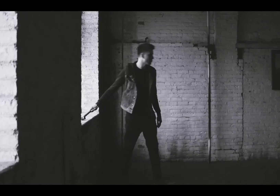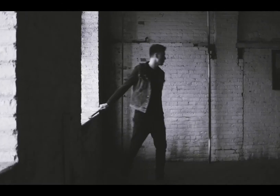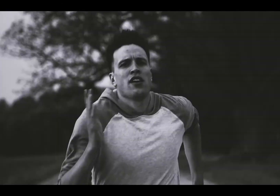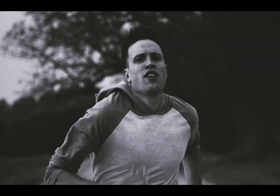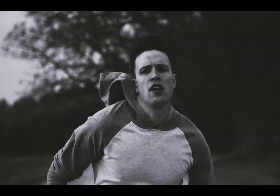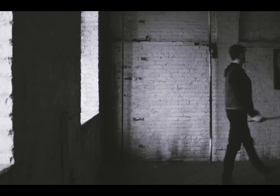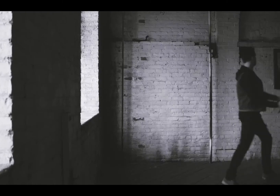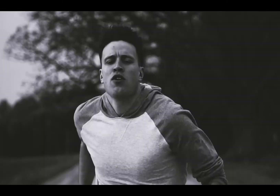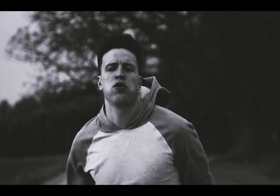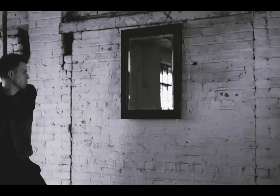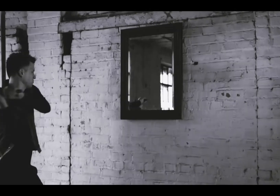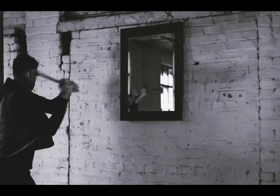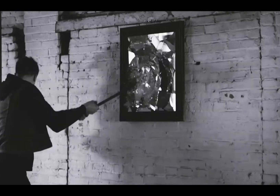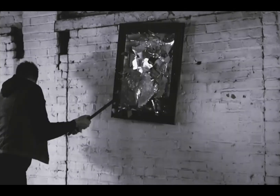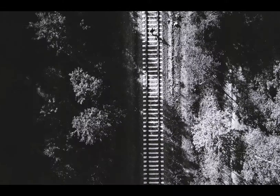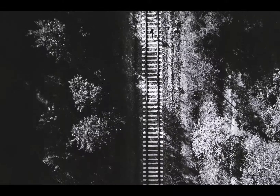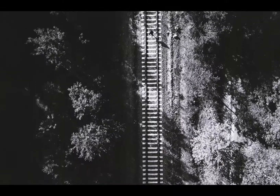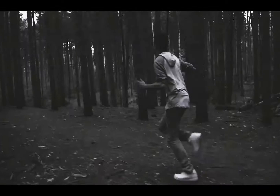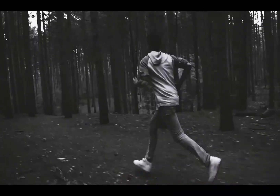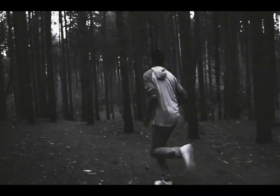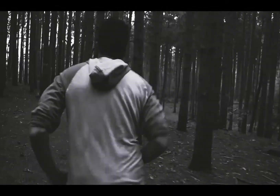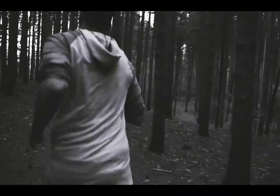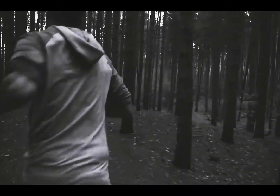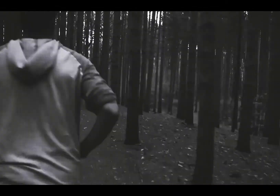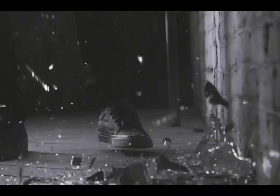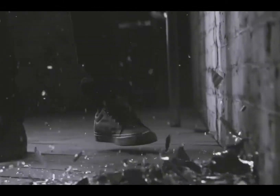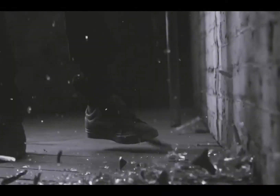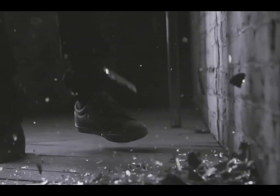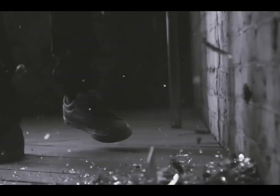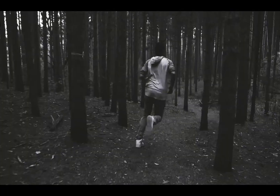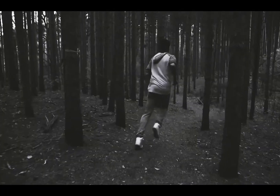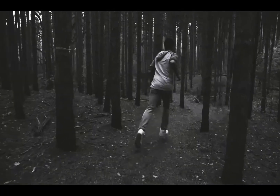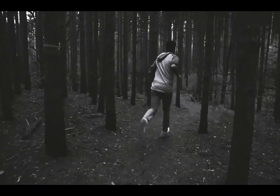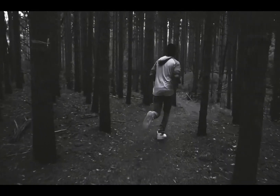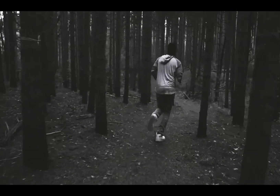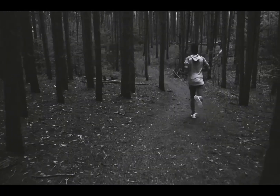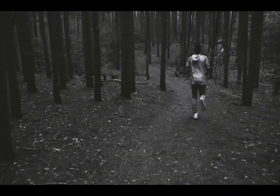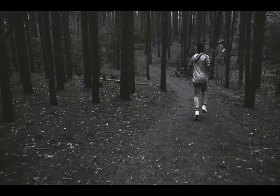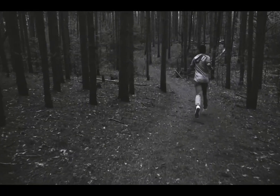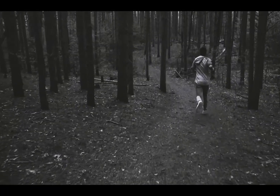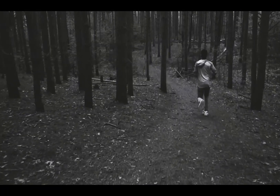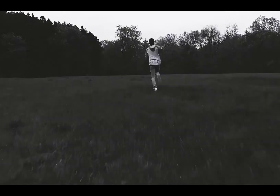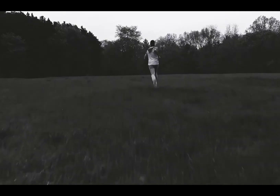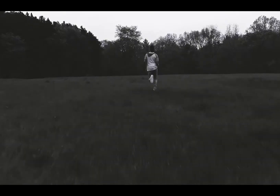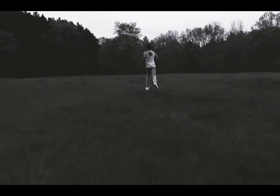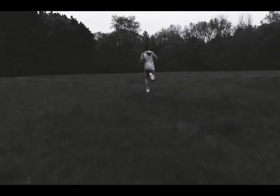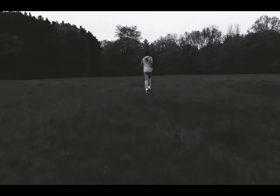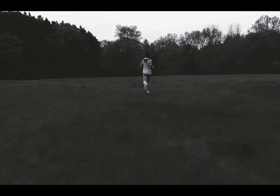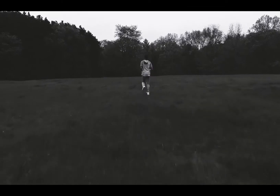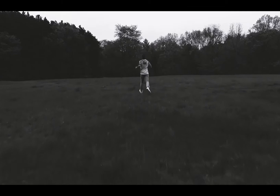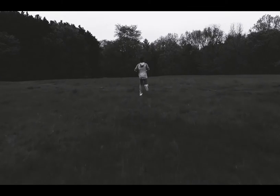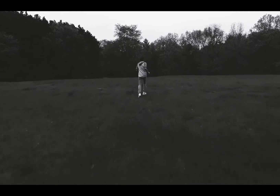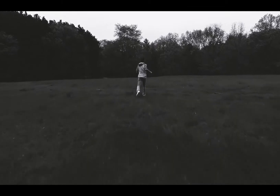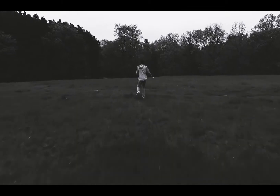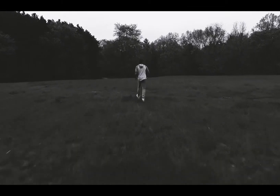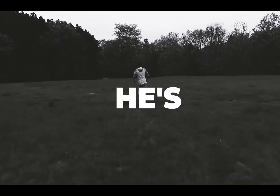he's